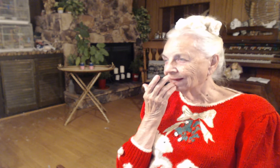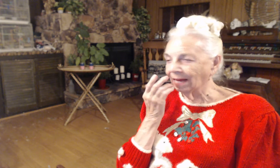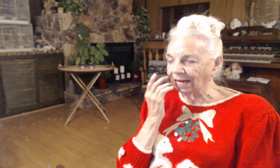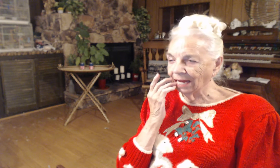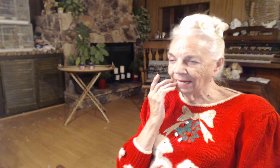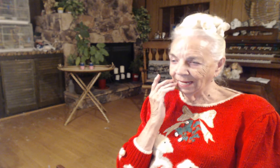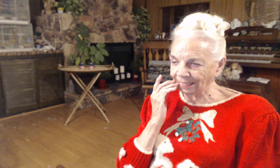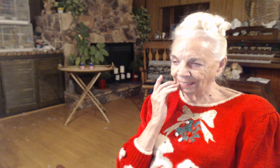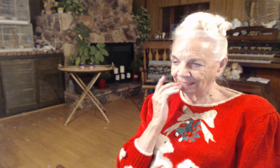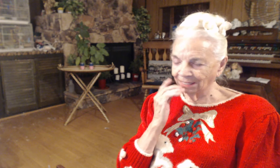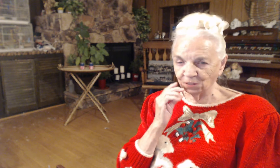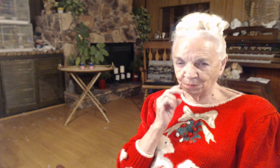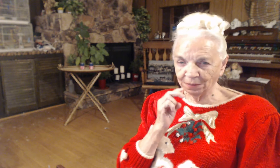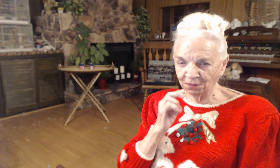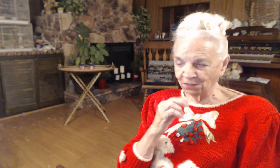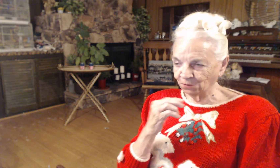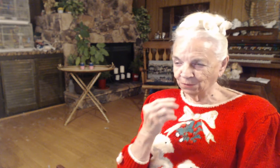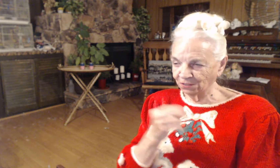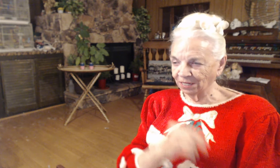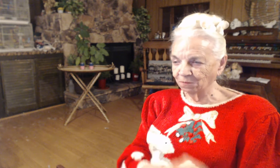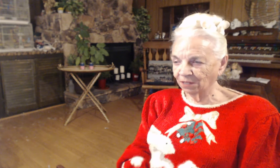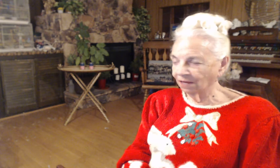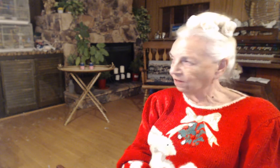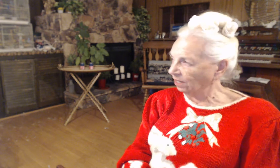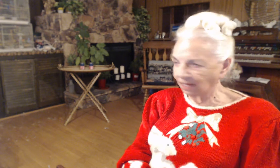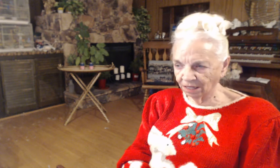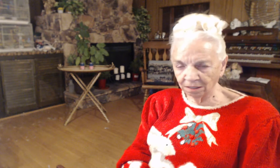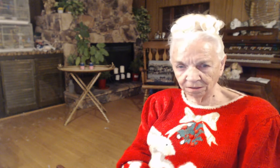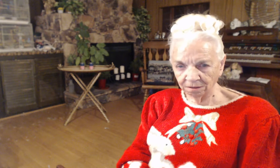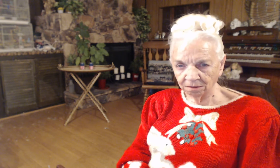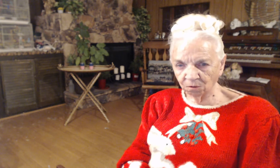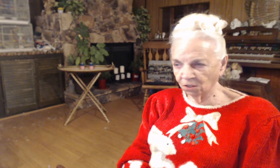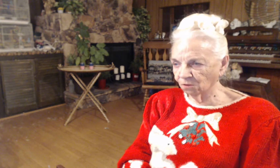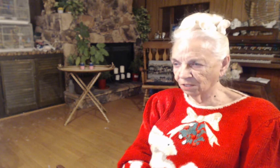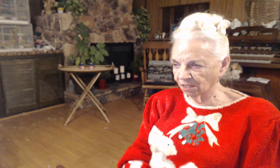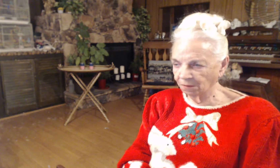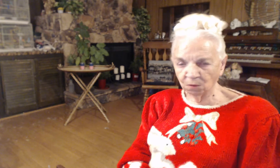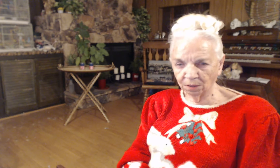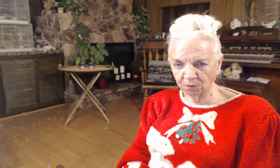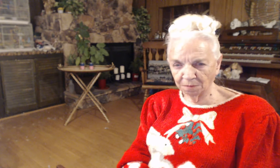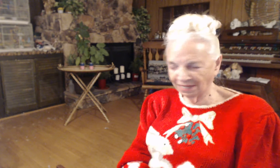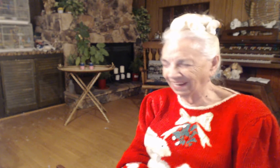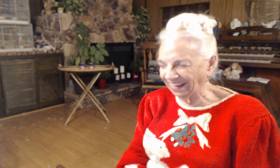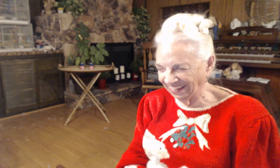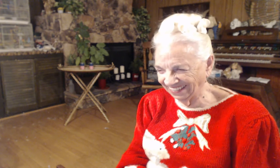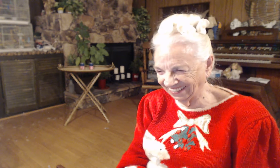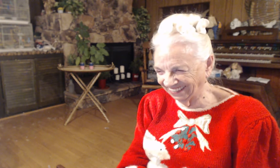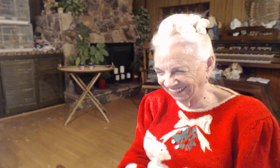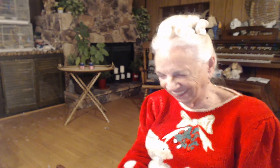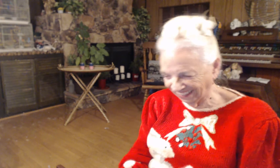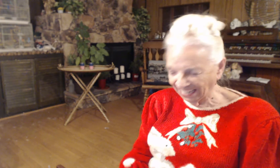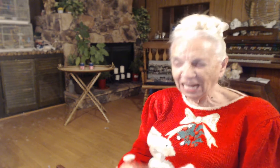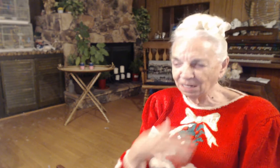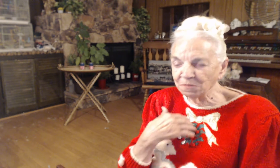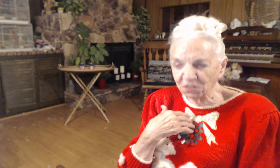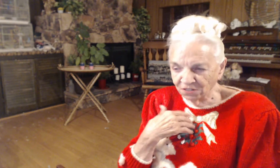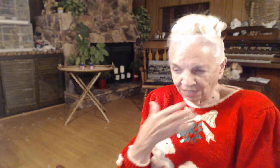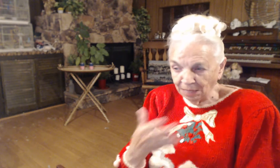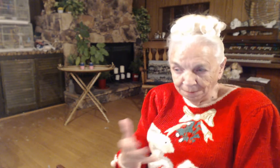I had an experience one time when I thought, yeah, who are you to tell me where to put my hand? I'm just, I'm me.